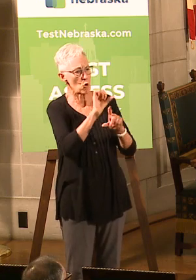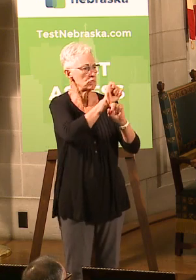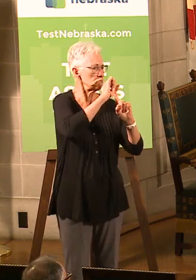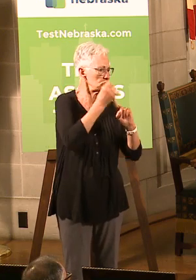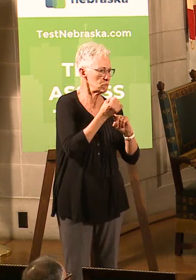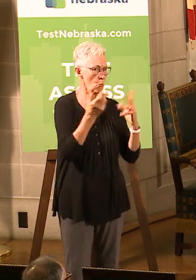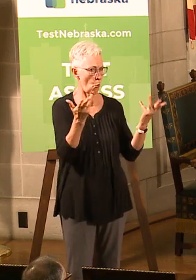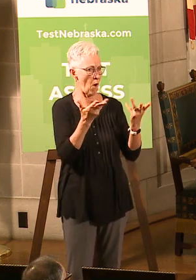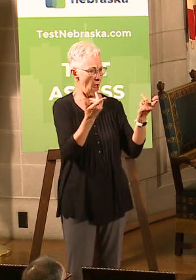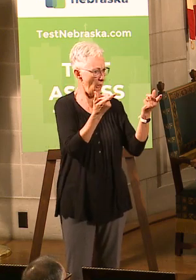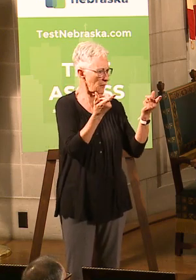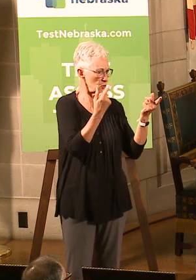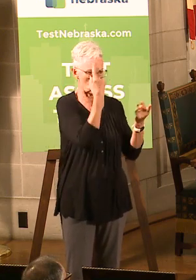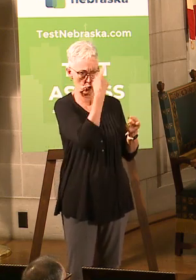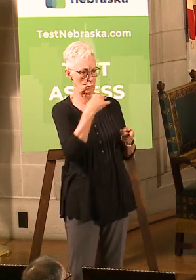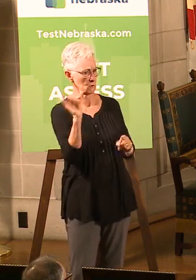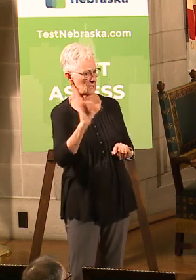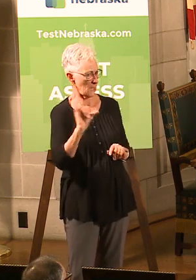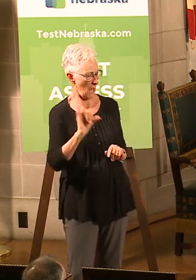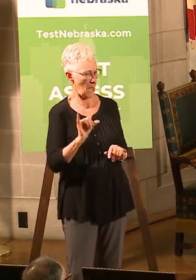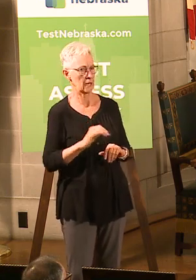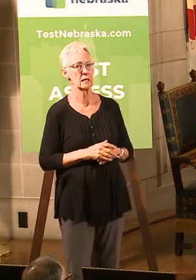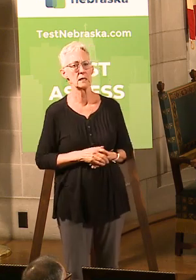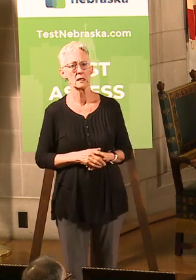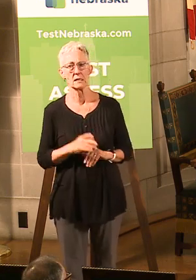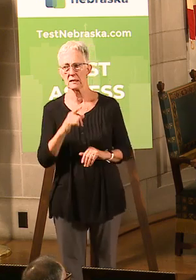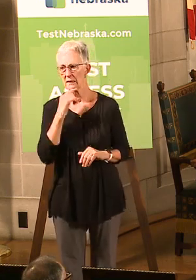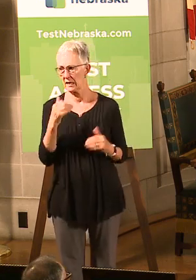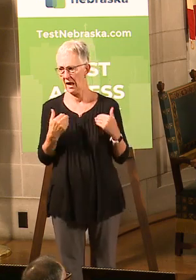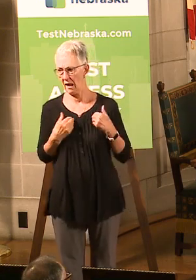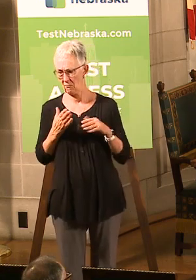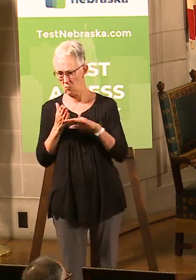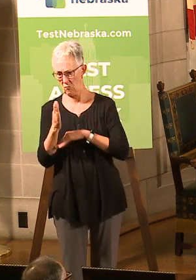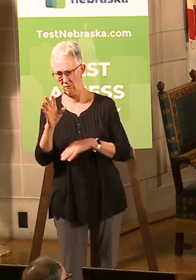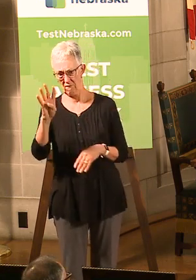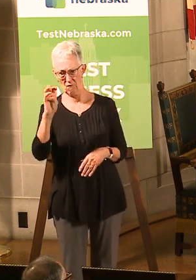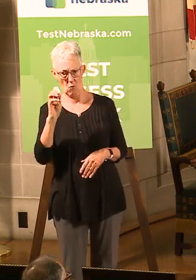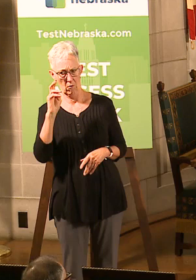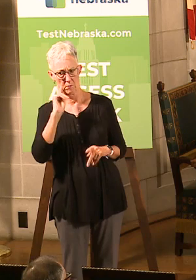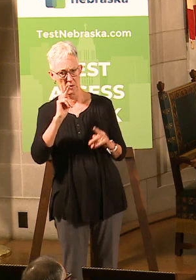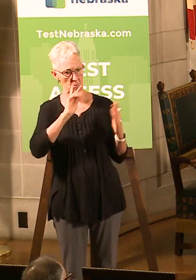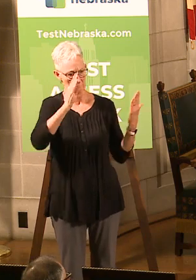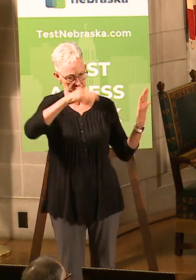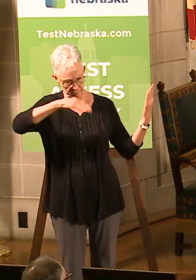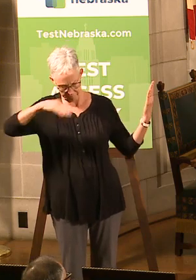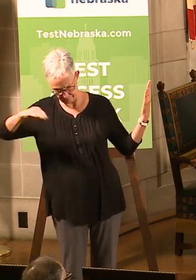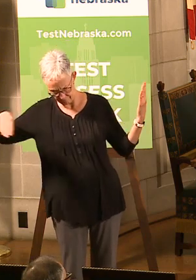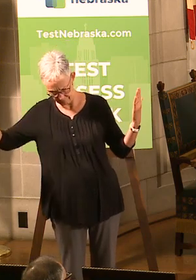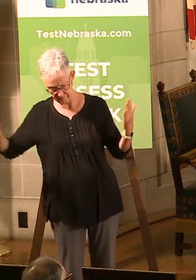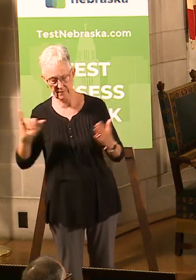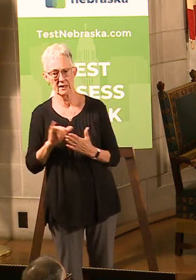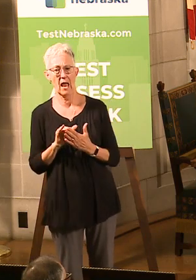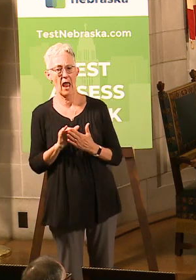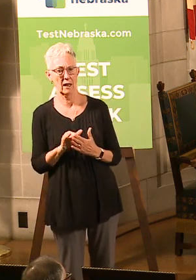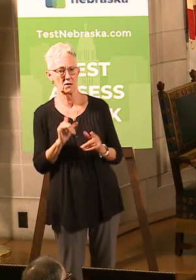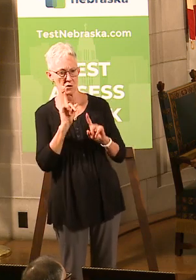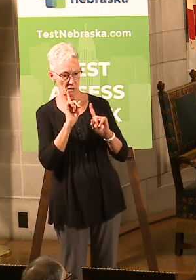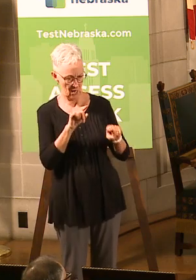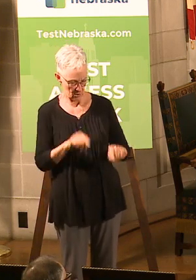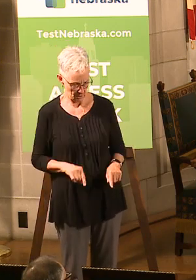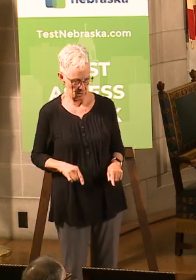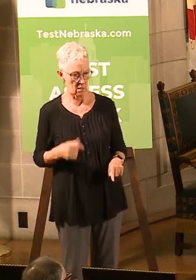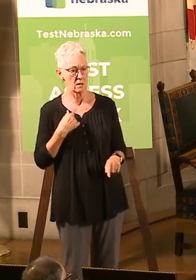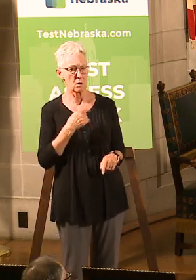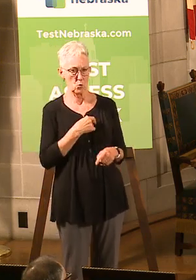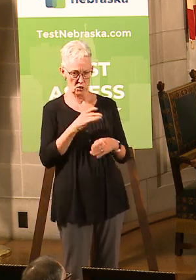facilities had. I think it was over 400 folks from Nebraska filled that out. And we shared that with the food